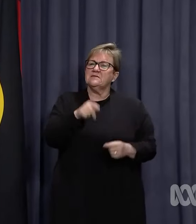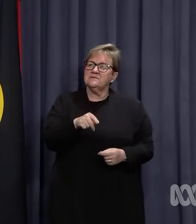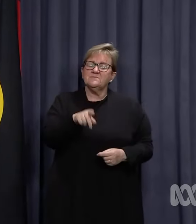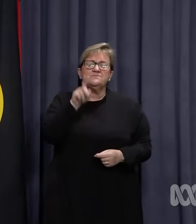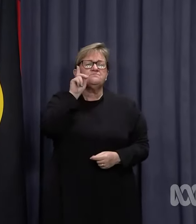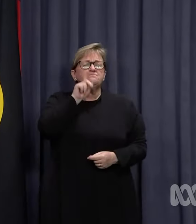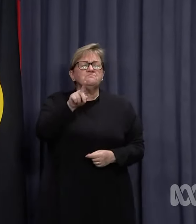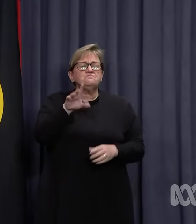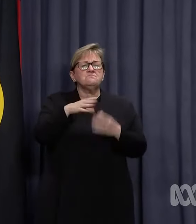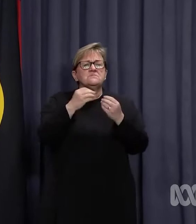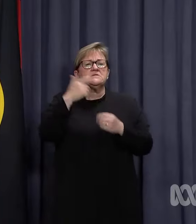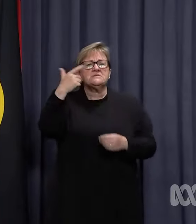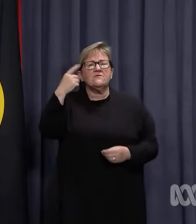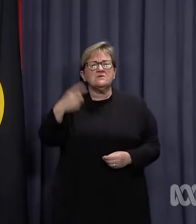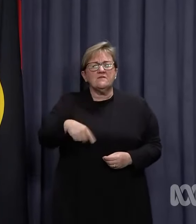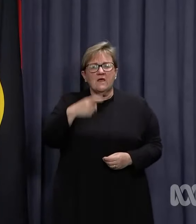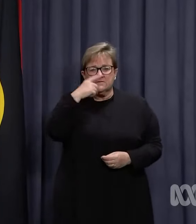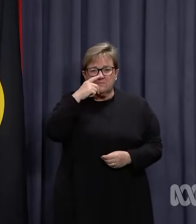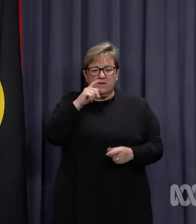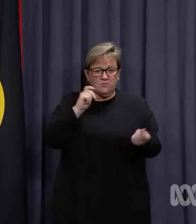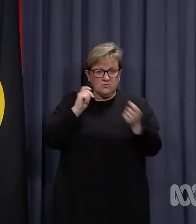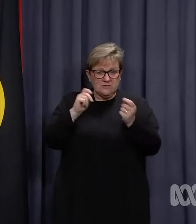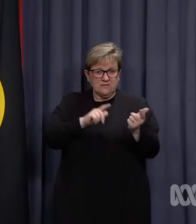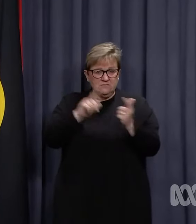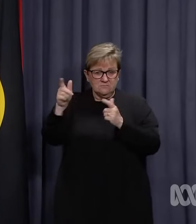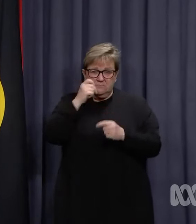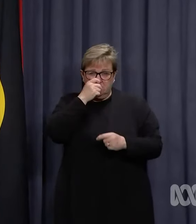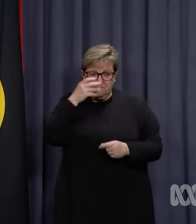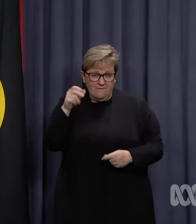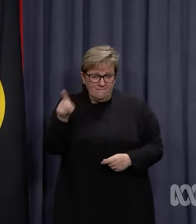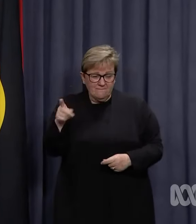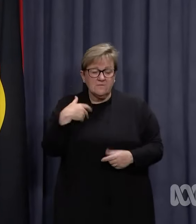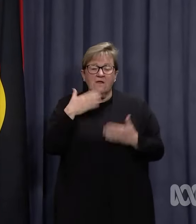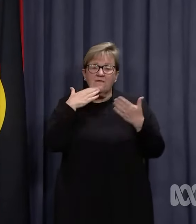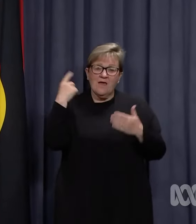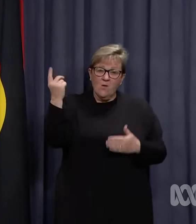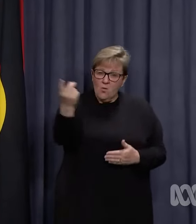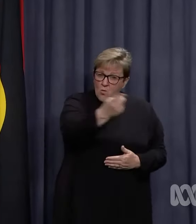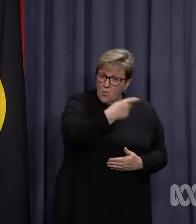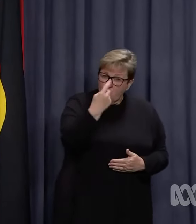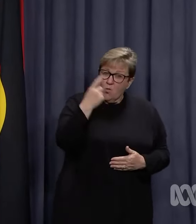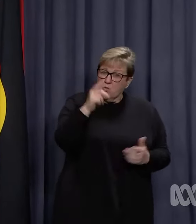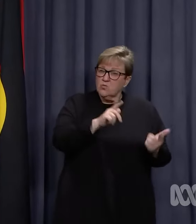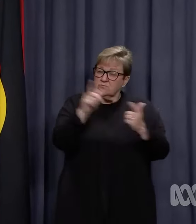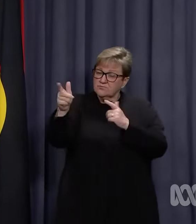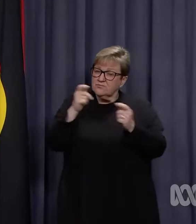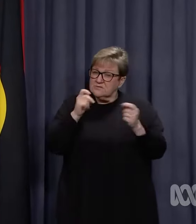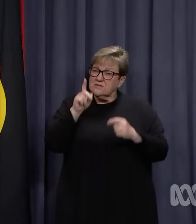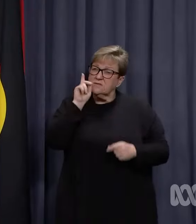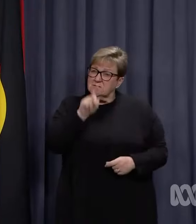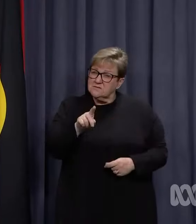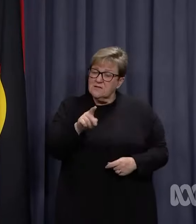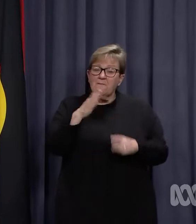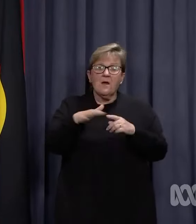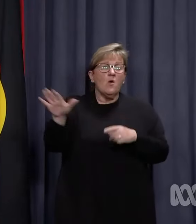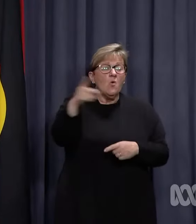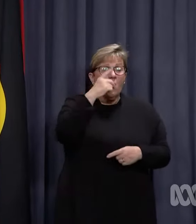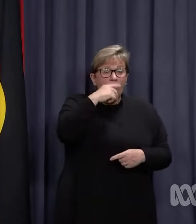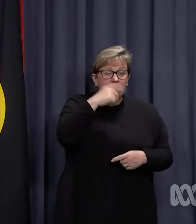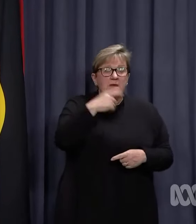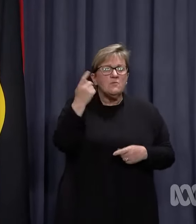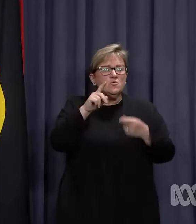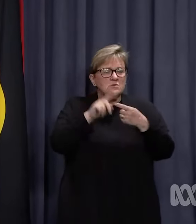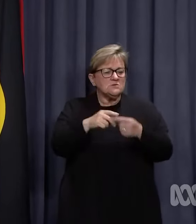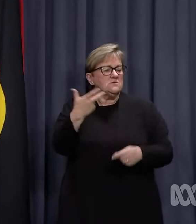Yesterday, more than 17,000 PCR tests were carried out. And I'd like to thank everyone who got tested and for all of those people who continue